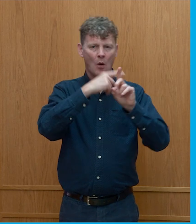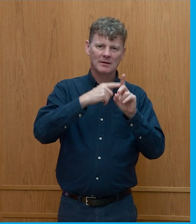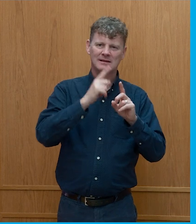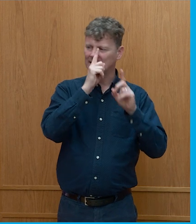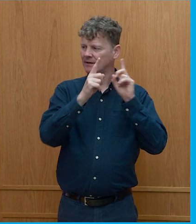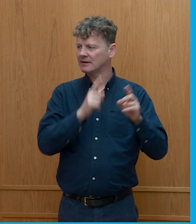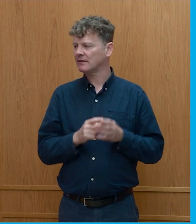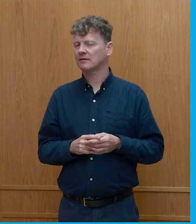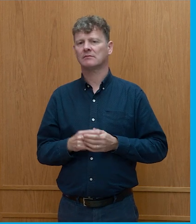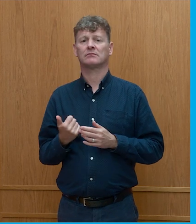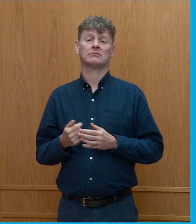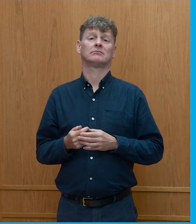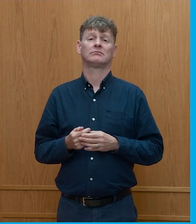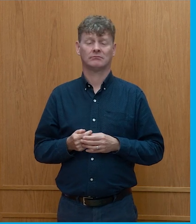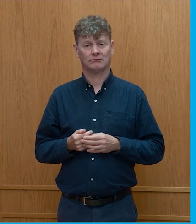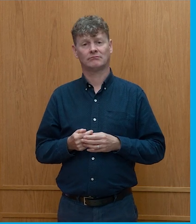Wow.